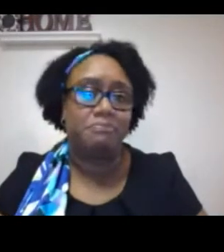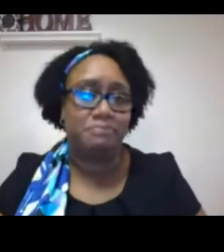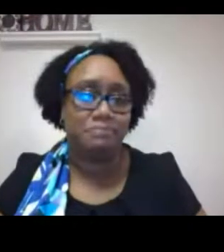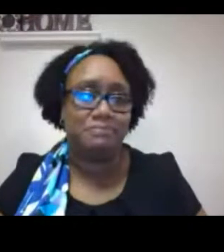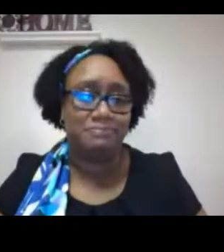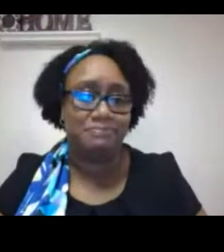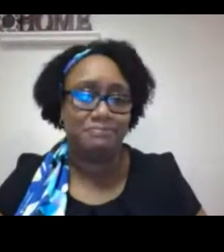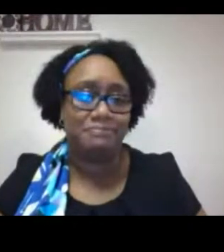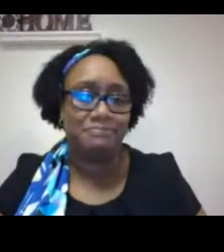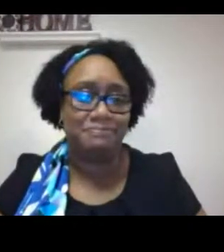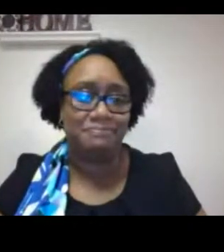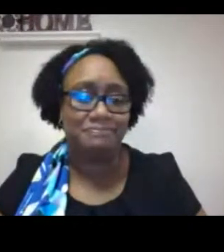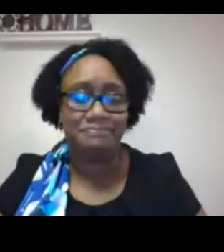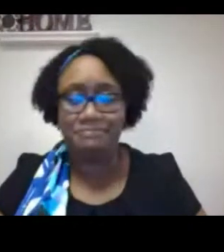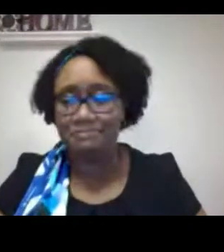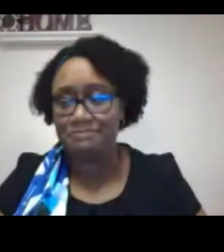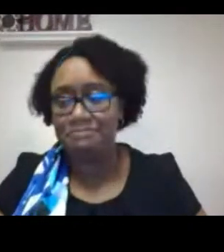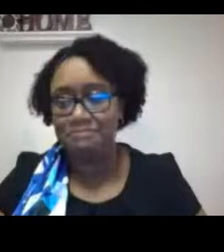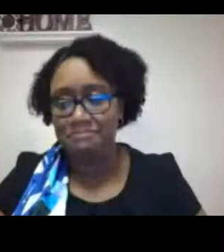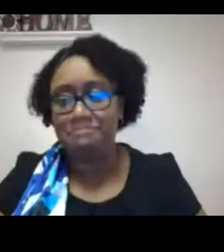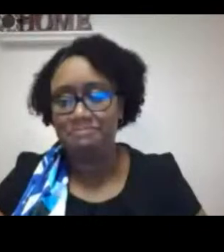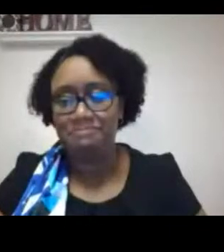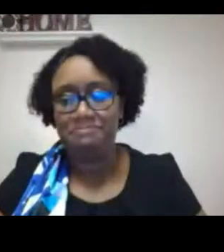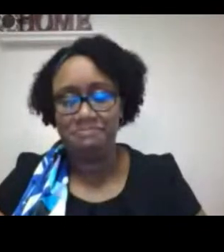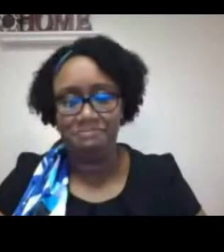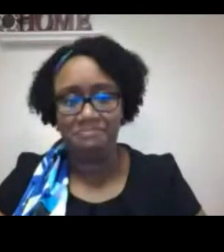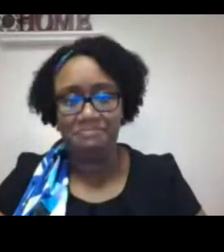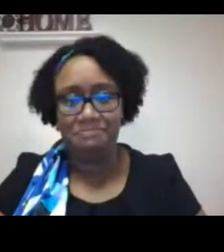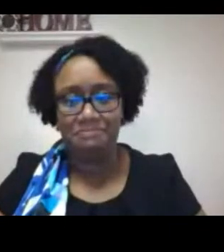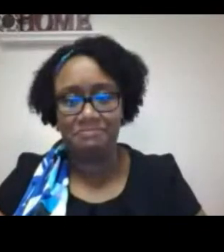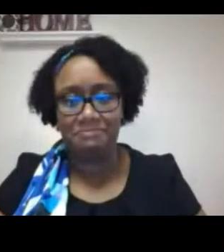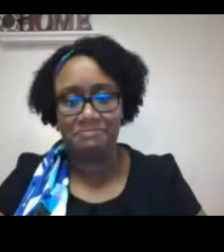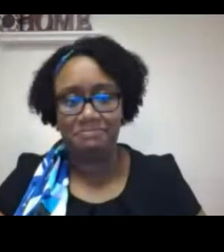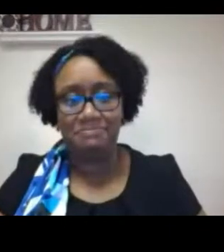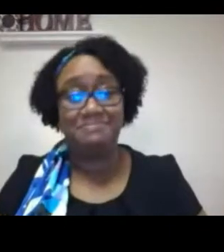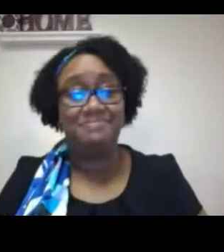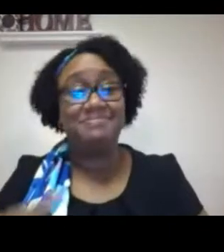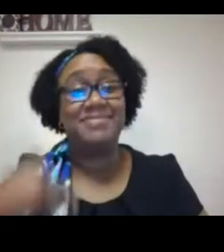and perpetuating those misinformations.